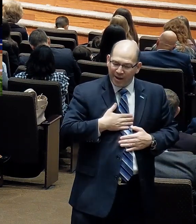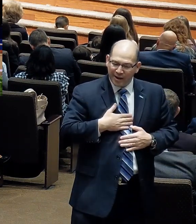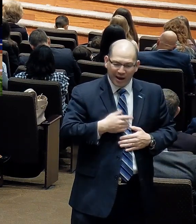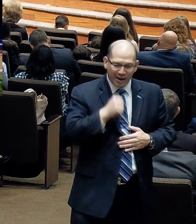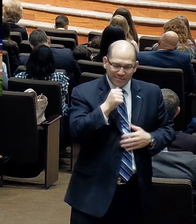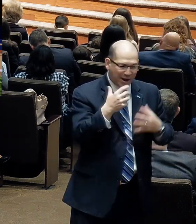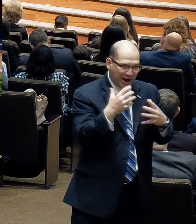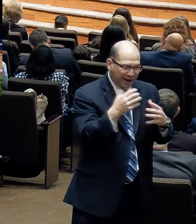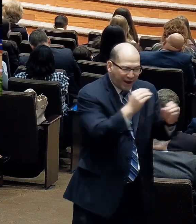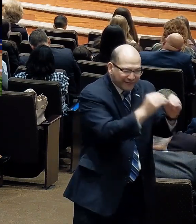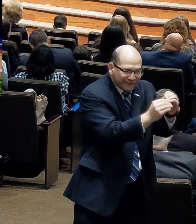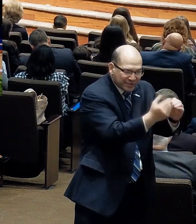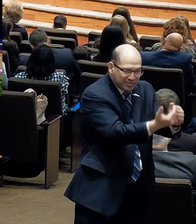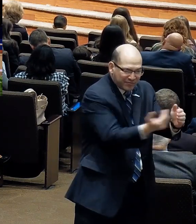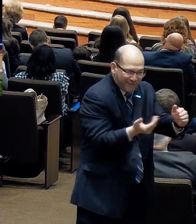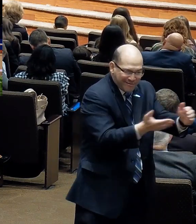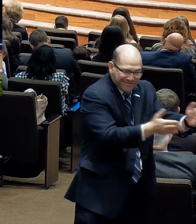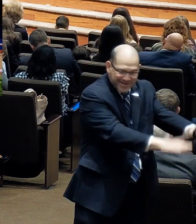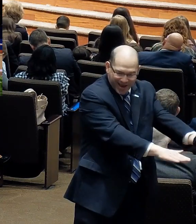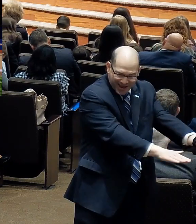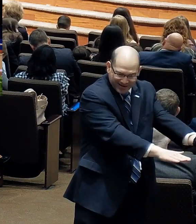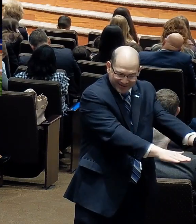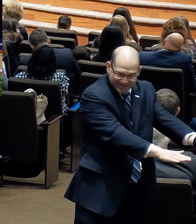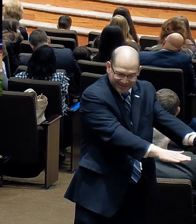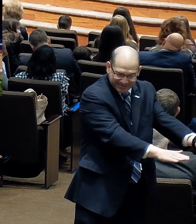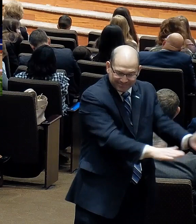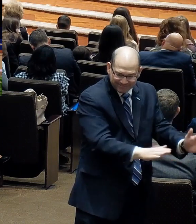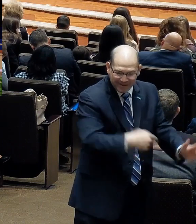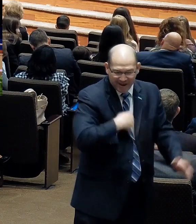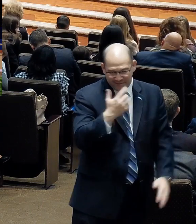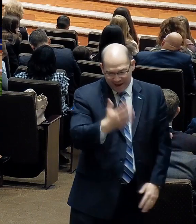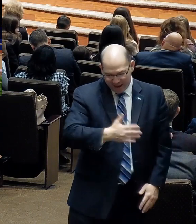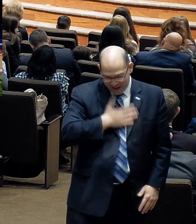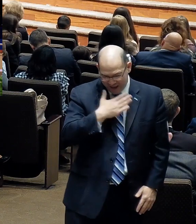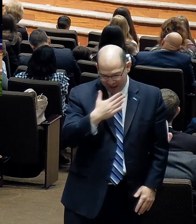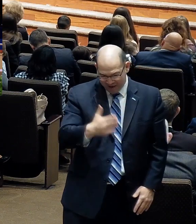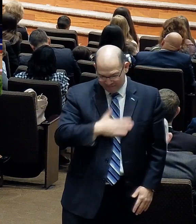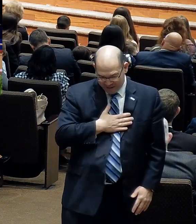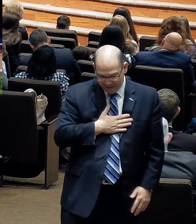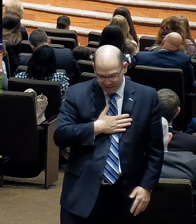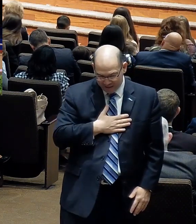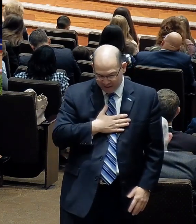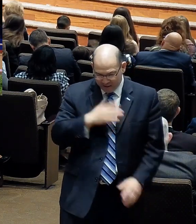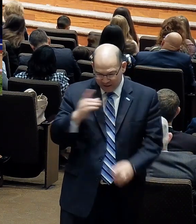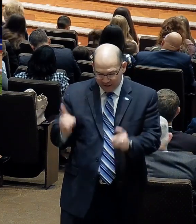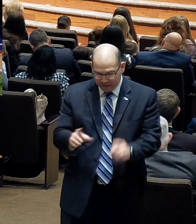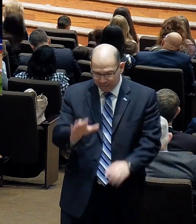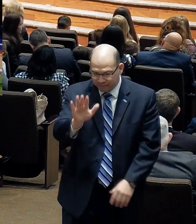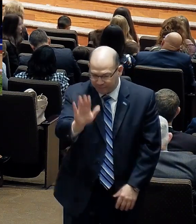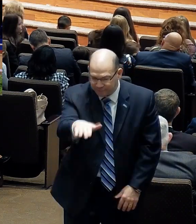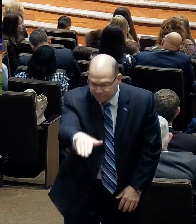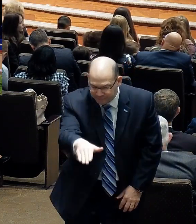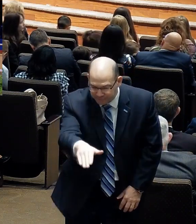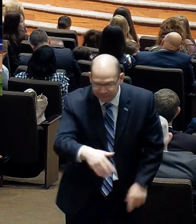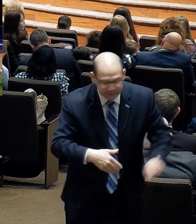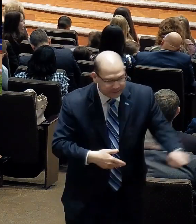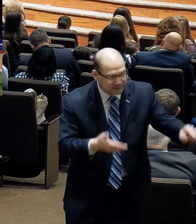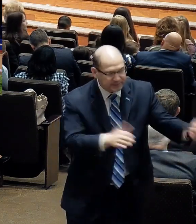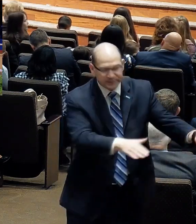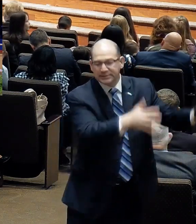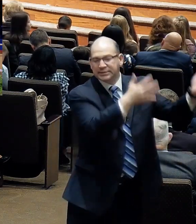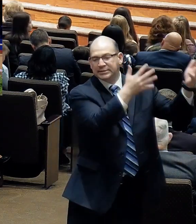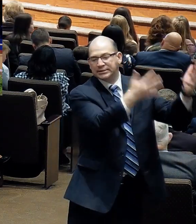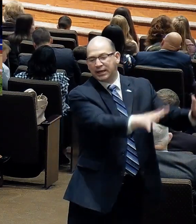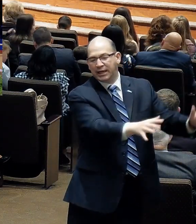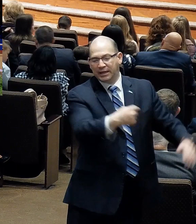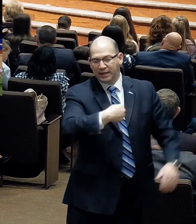respond in the timing they would have liked for me to respond. Disciples, Lazarus is dead. And I